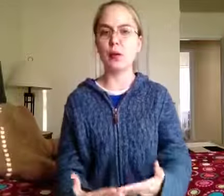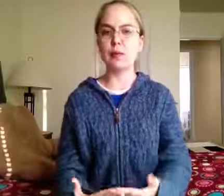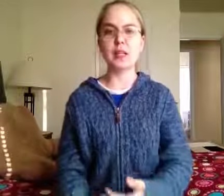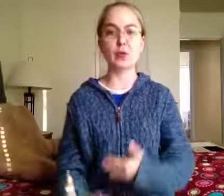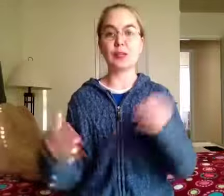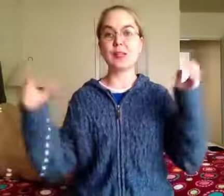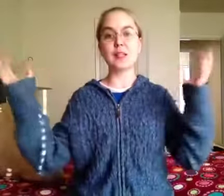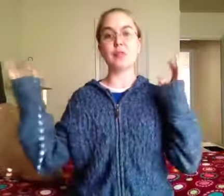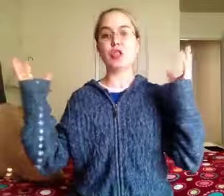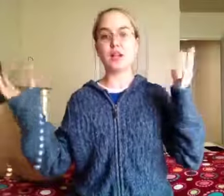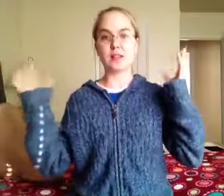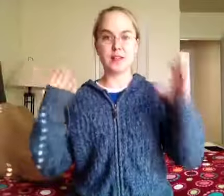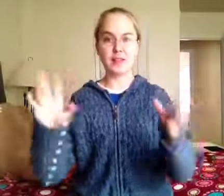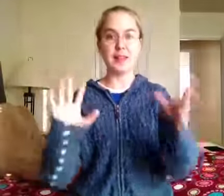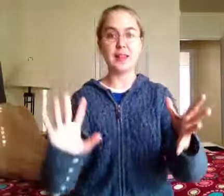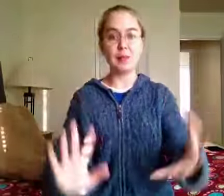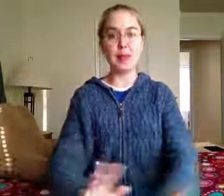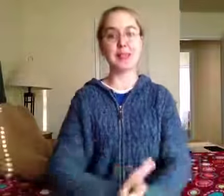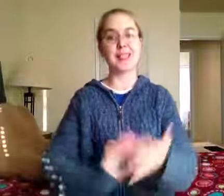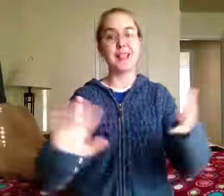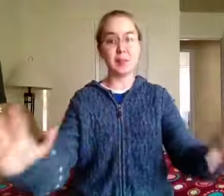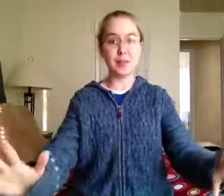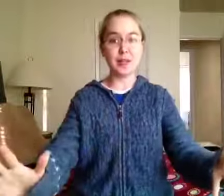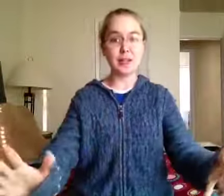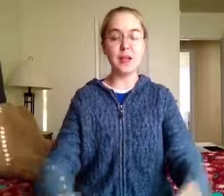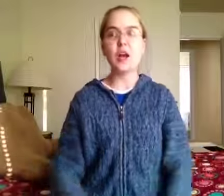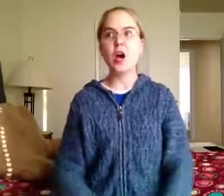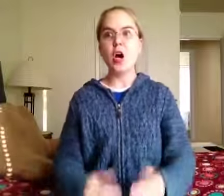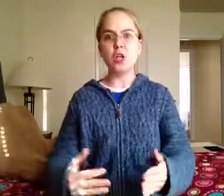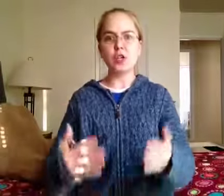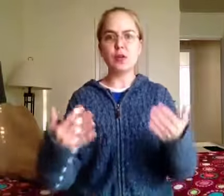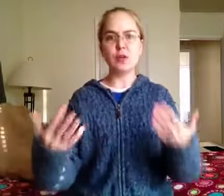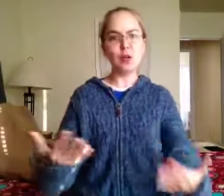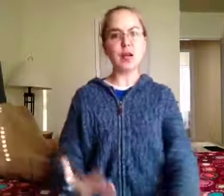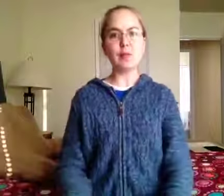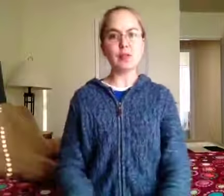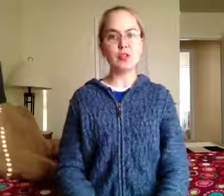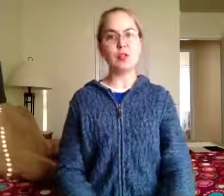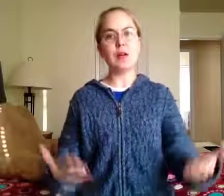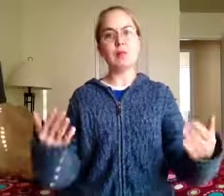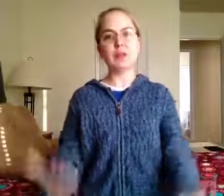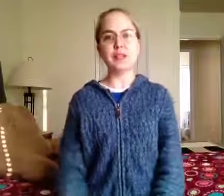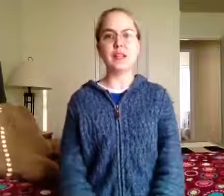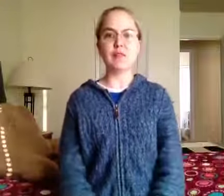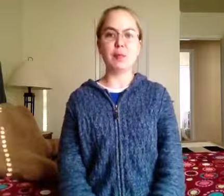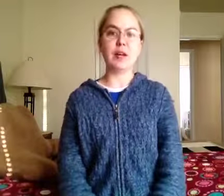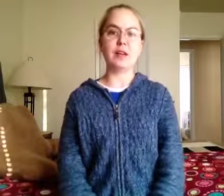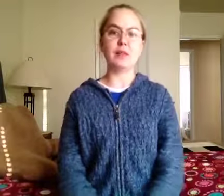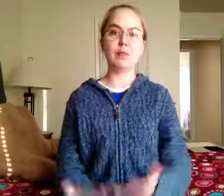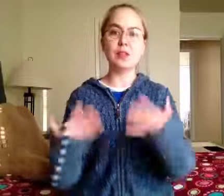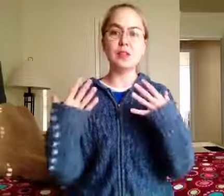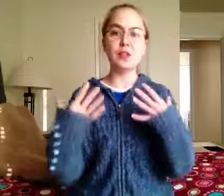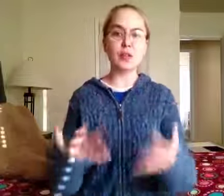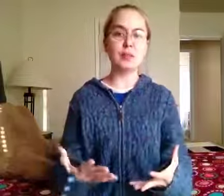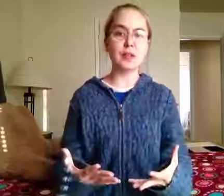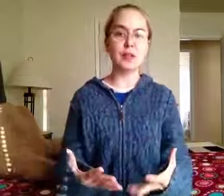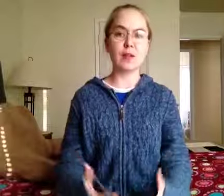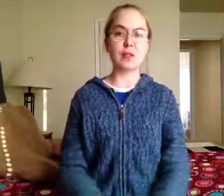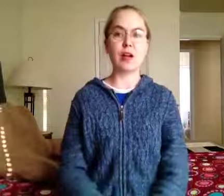website, you can send them checks. They like the money. Send them the money. Also, if you are able to, please give blood. Please donate blood to the Red Cross.